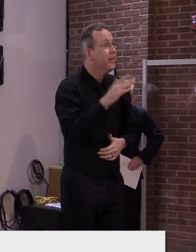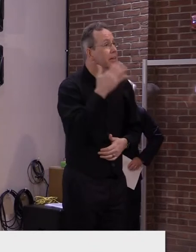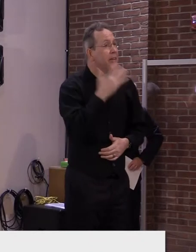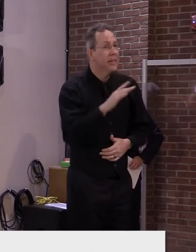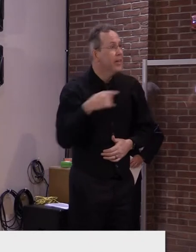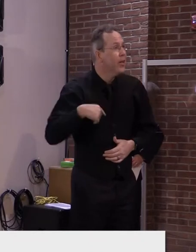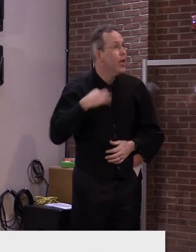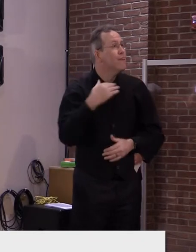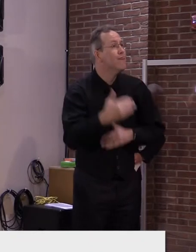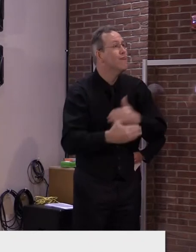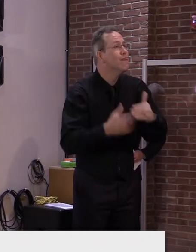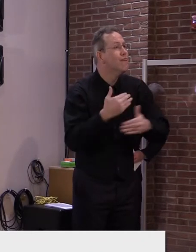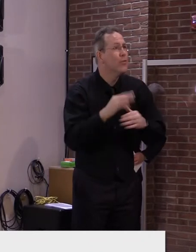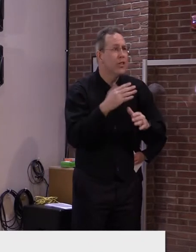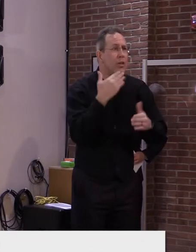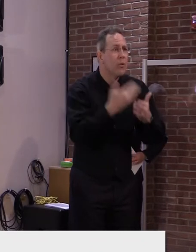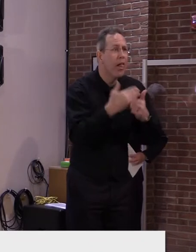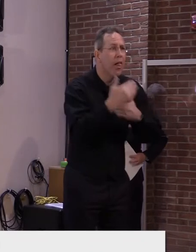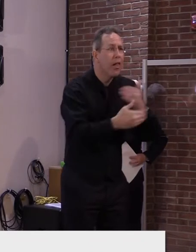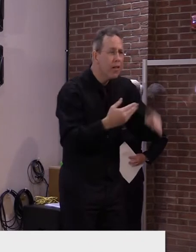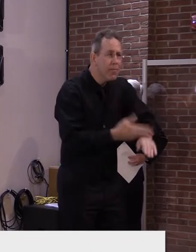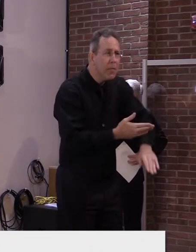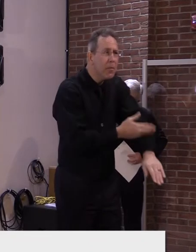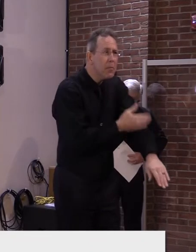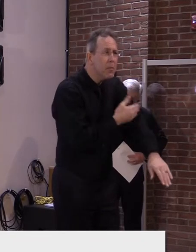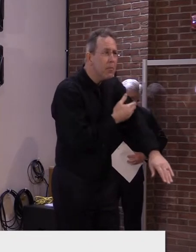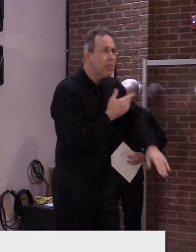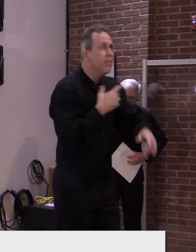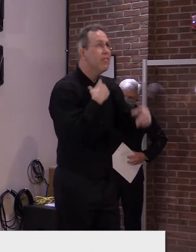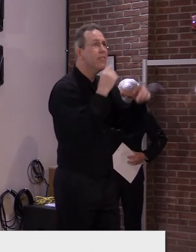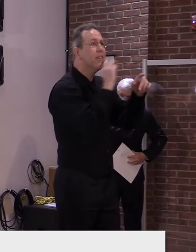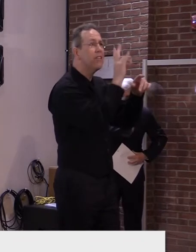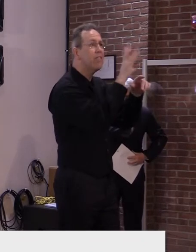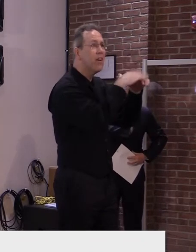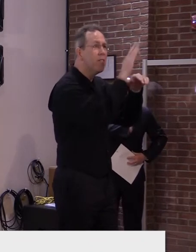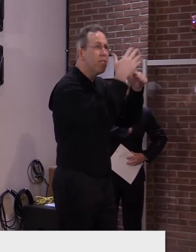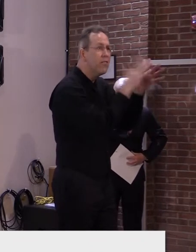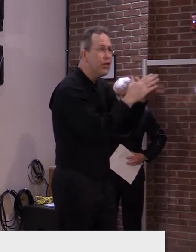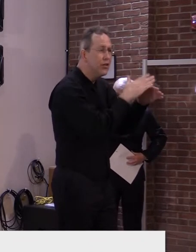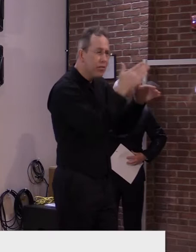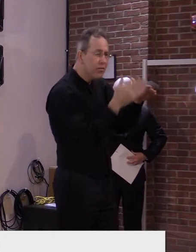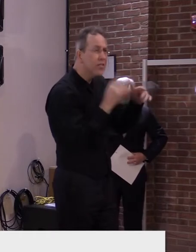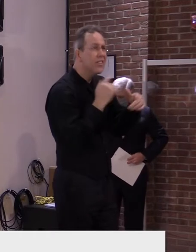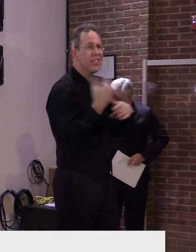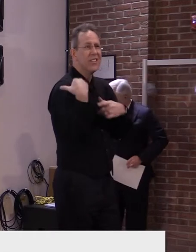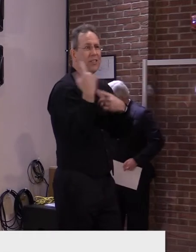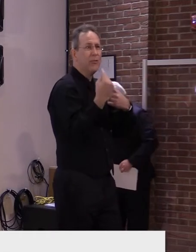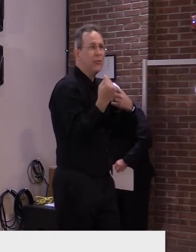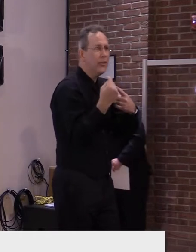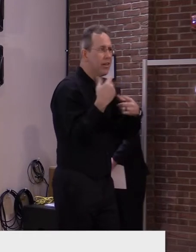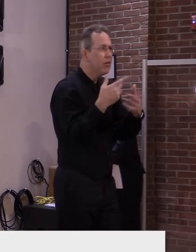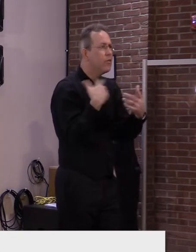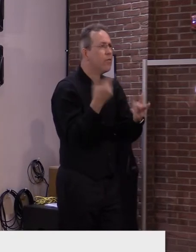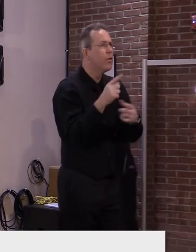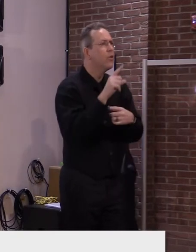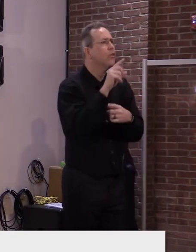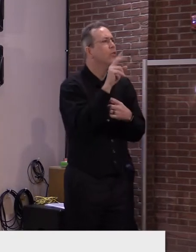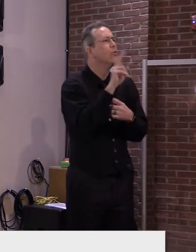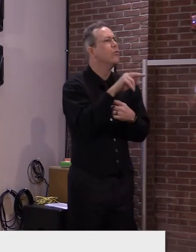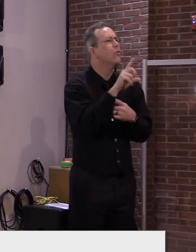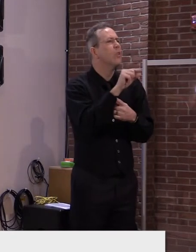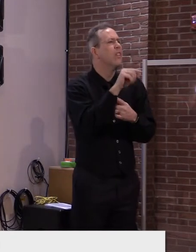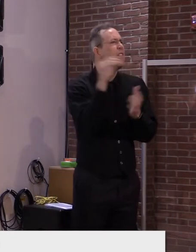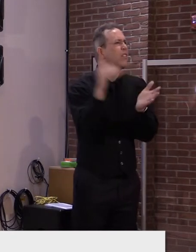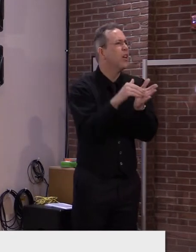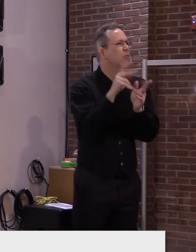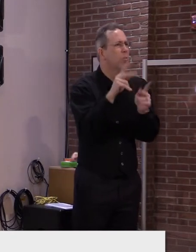70 and older on Tuesday, over 21,000 in that age band have already signed up, which means we'll be